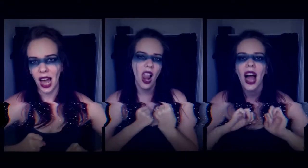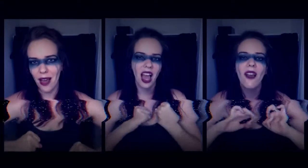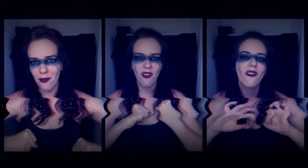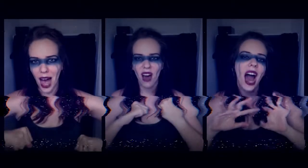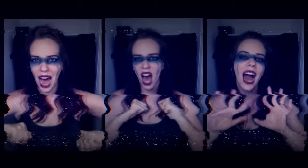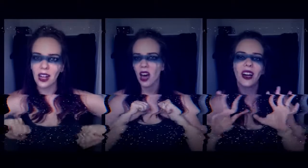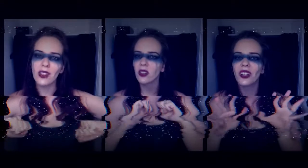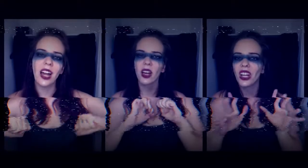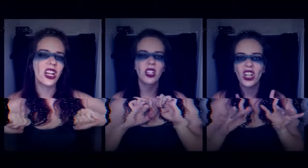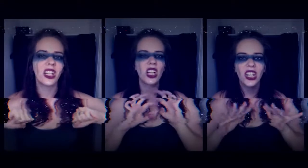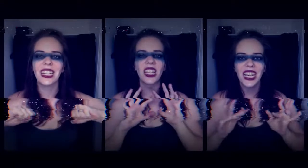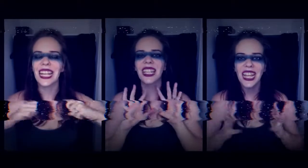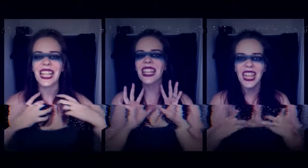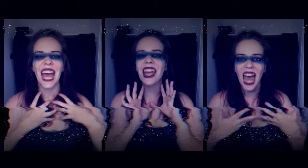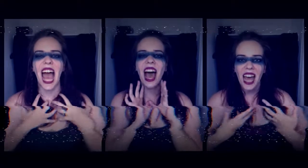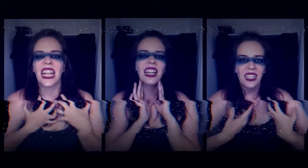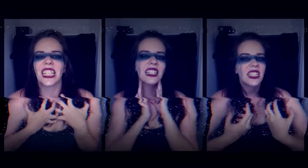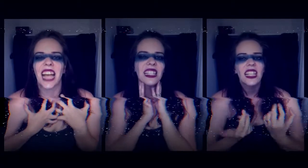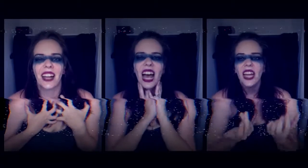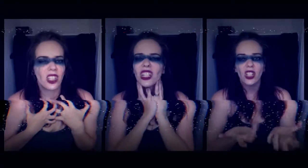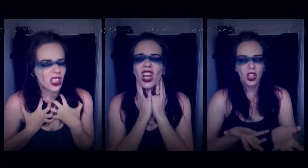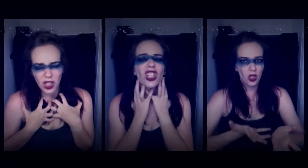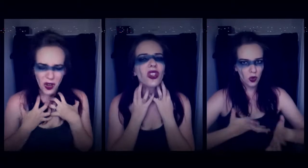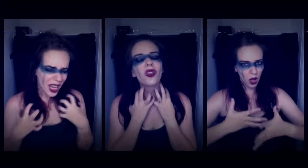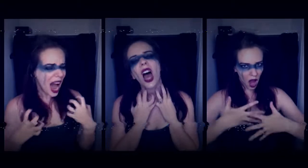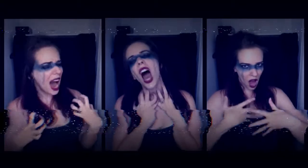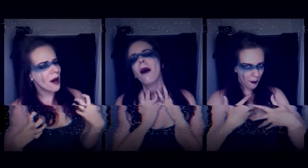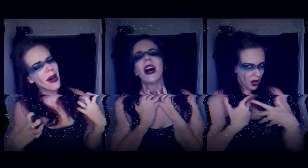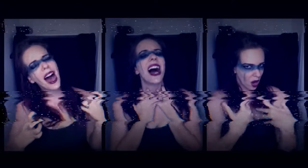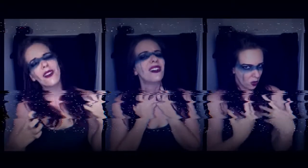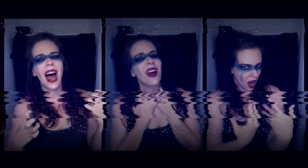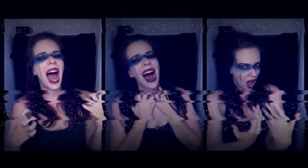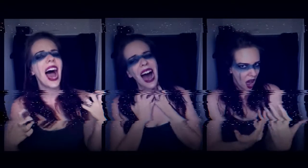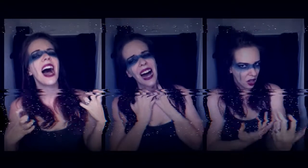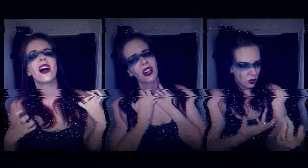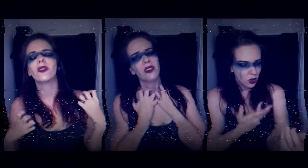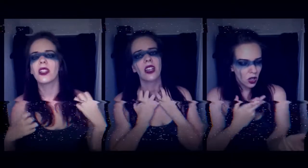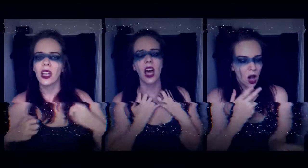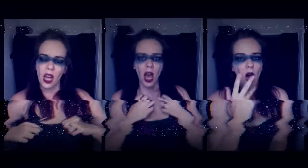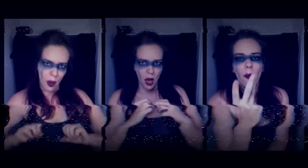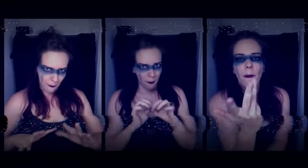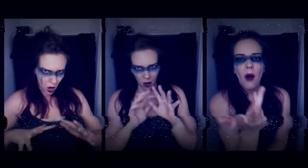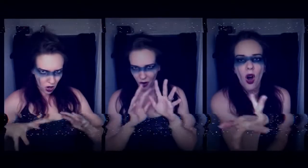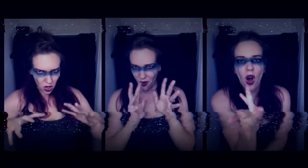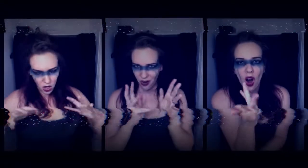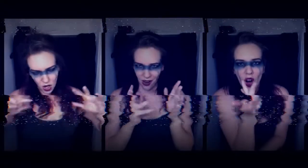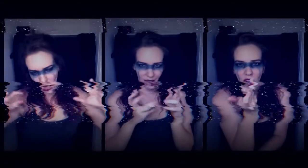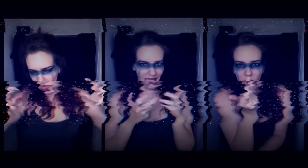I found Underneath and inside Just to come around More, give